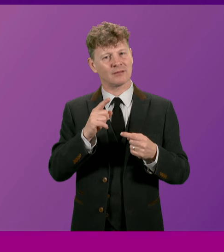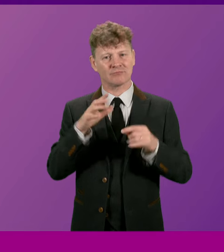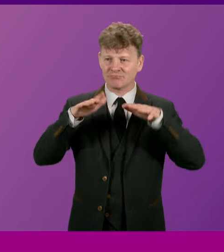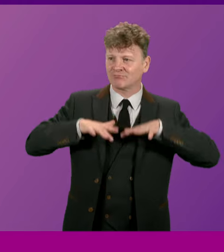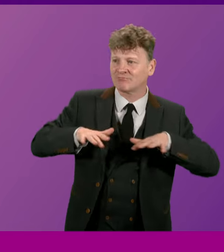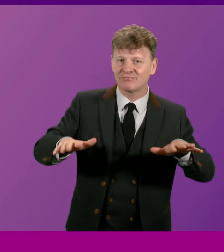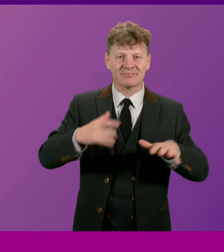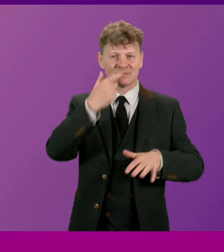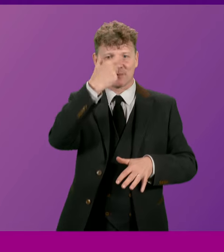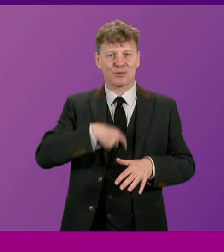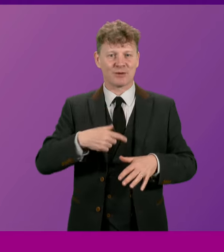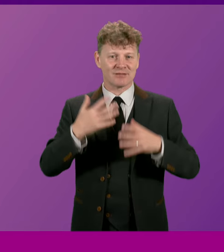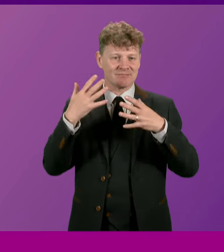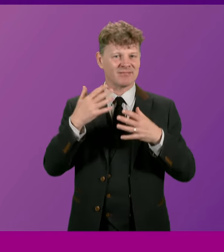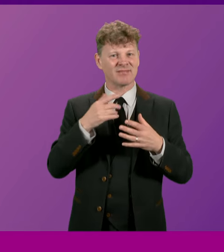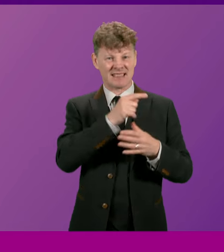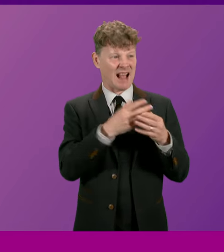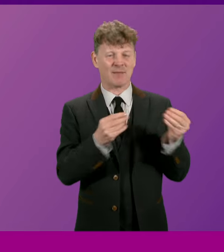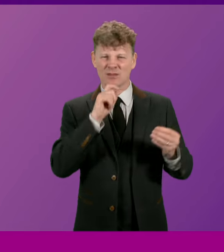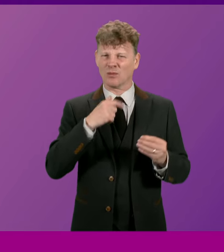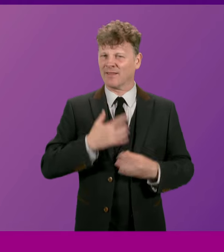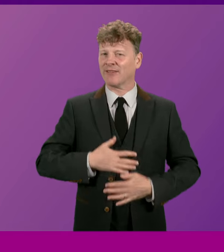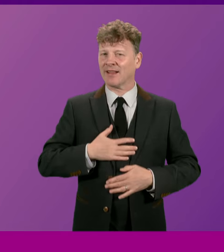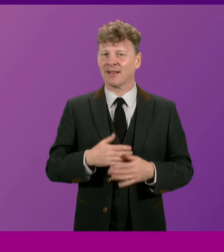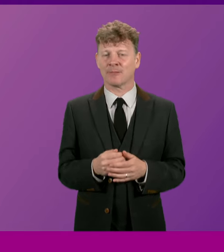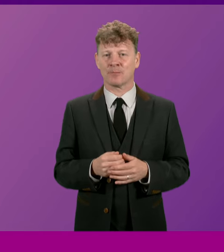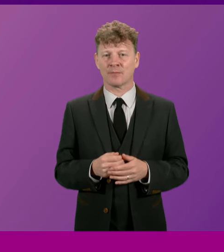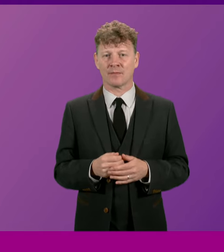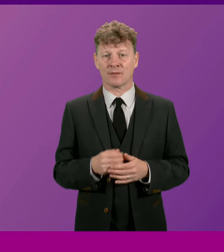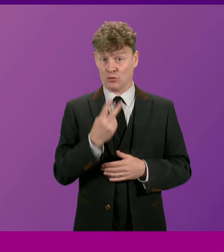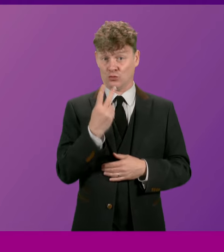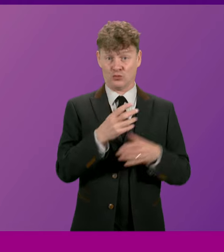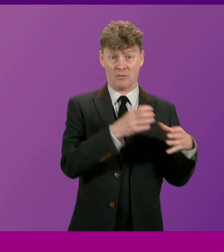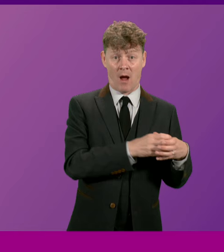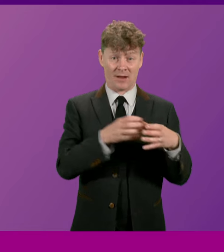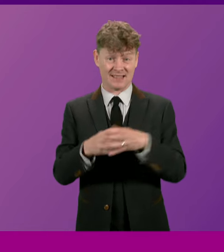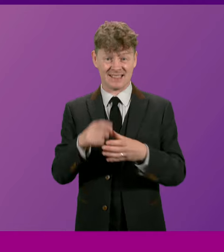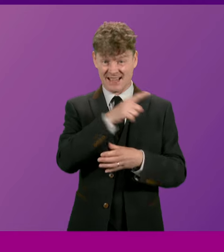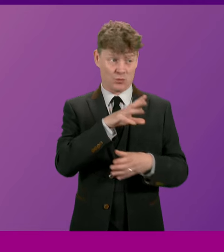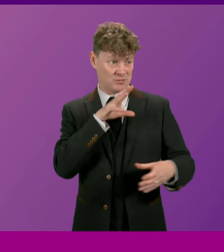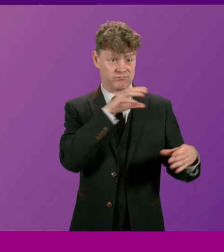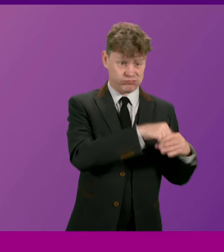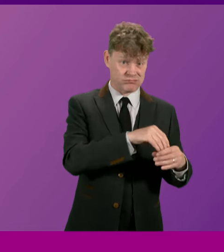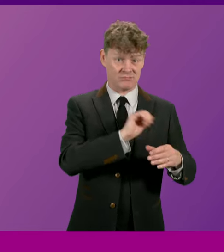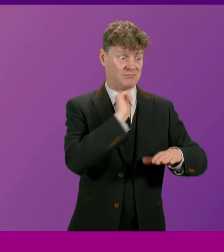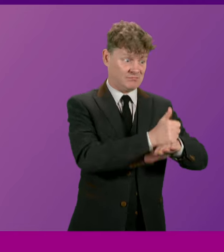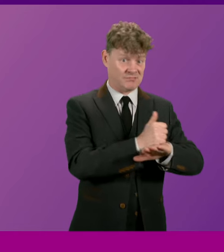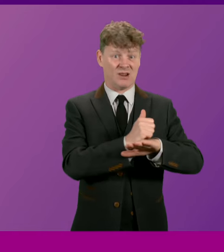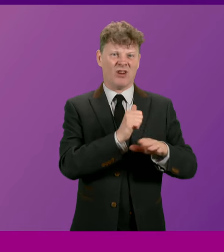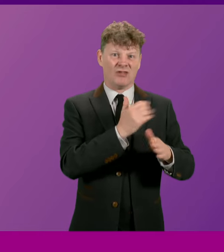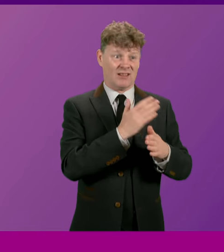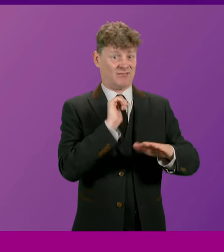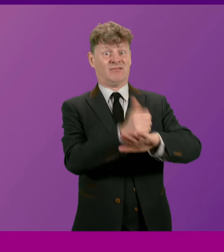And his absence will be felt by many. He leaves behind two parties that he was fundamental in the existence of